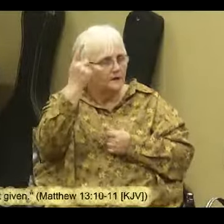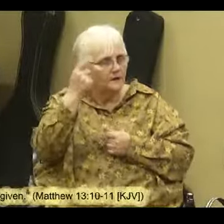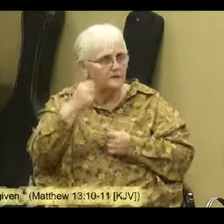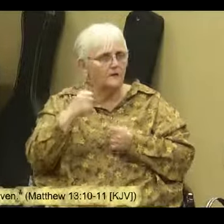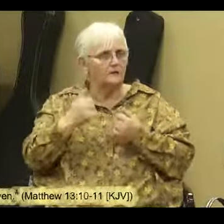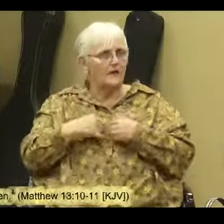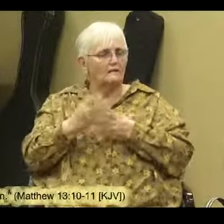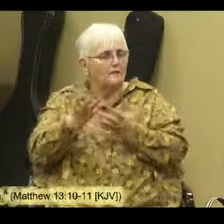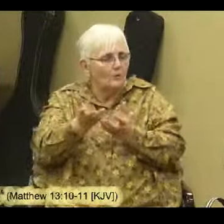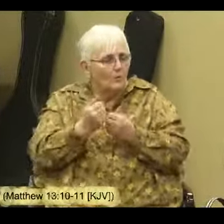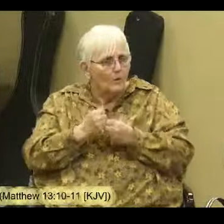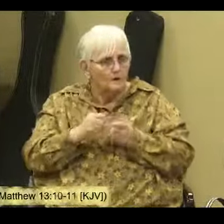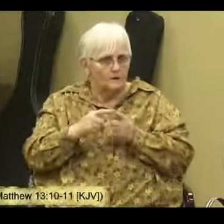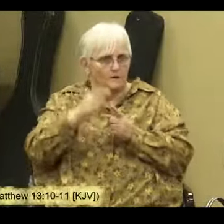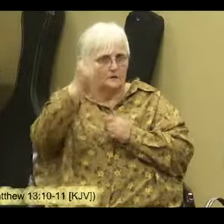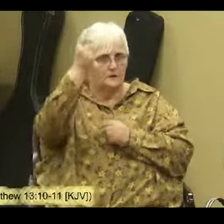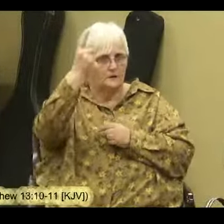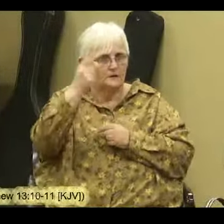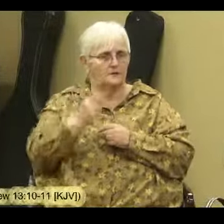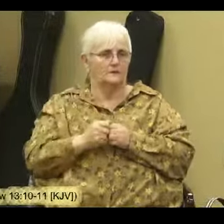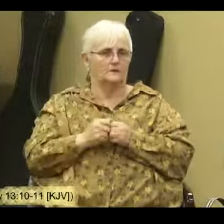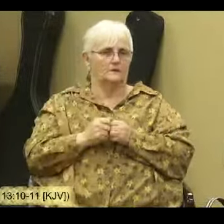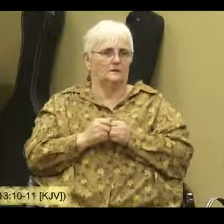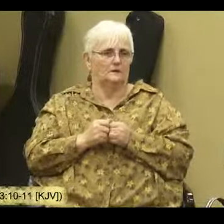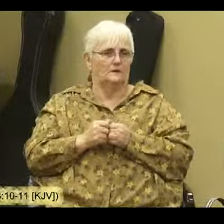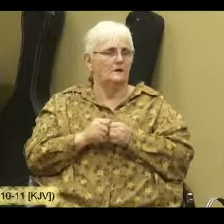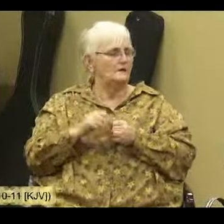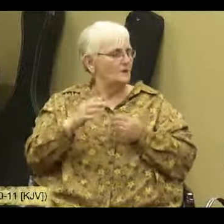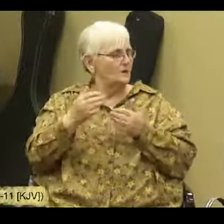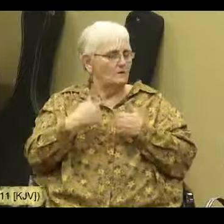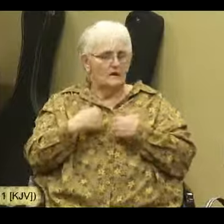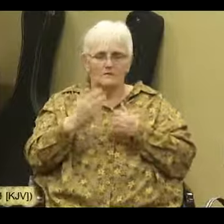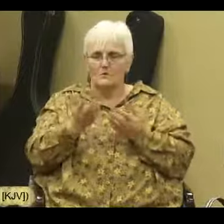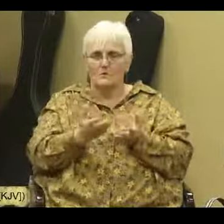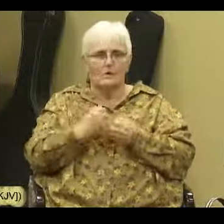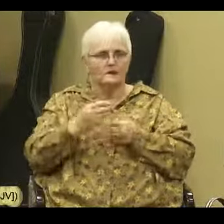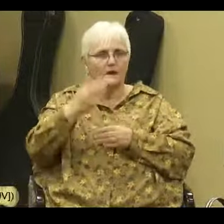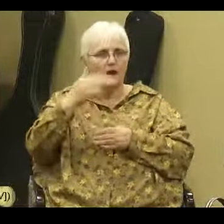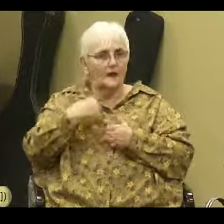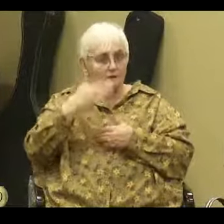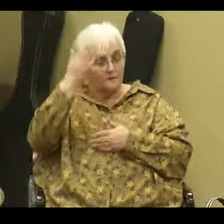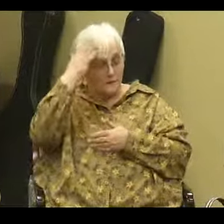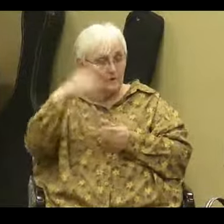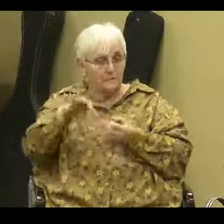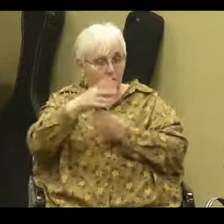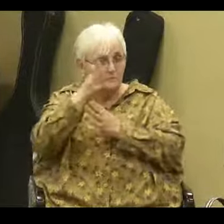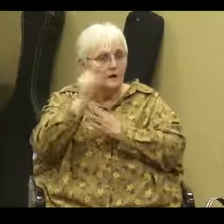have the desire to understand. They don't have the desire to have the knowledge of God. But you do.